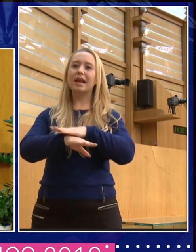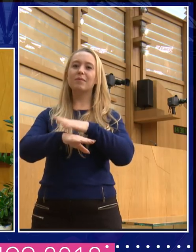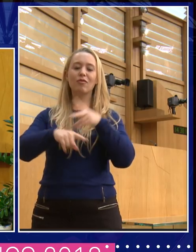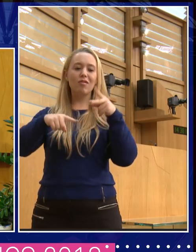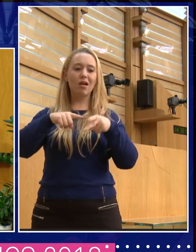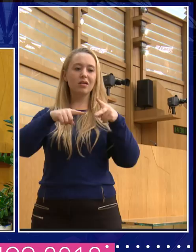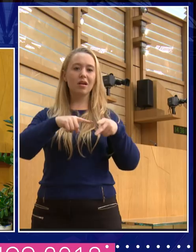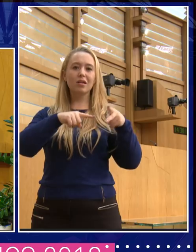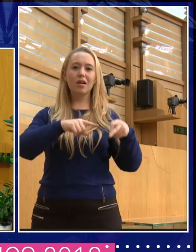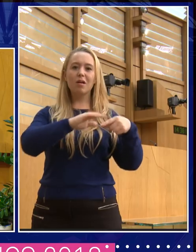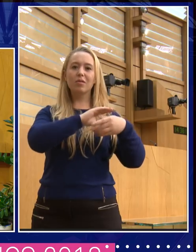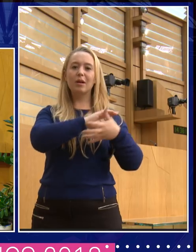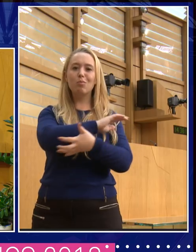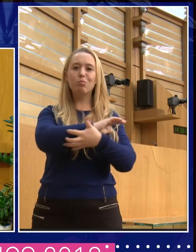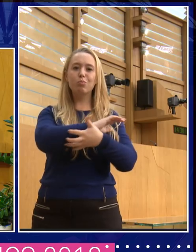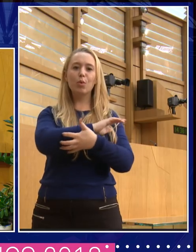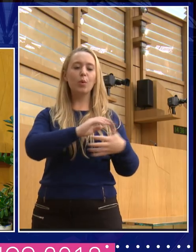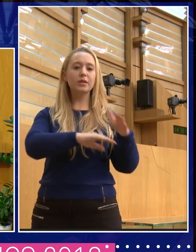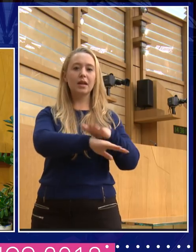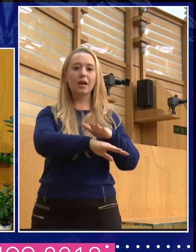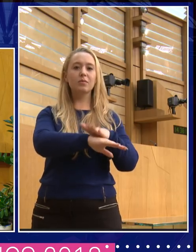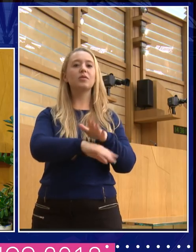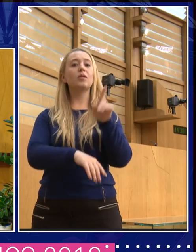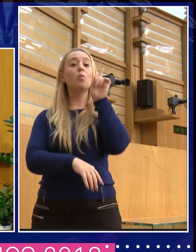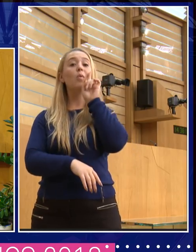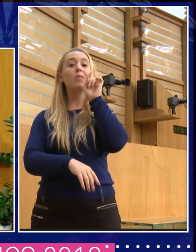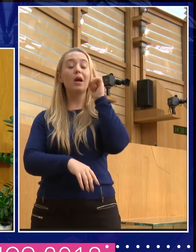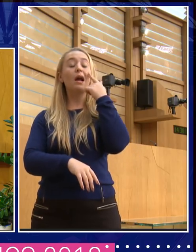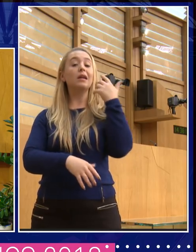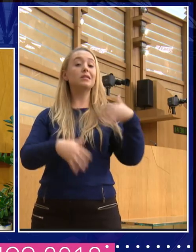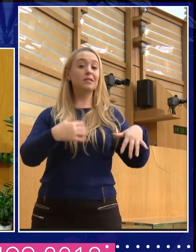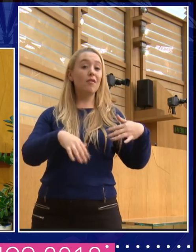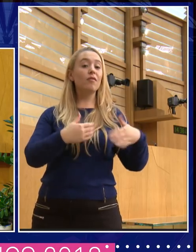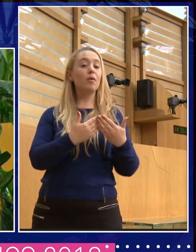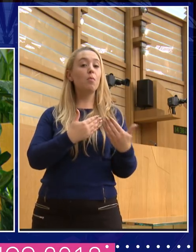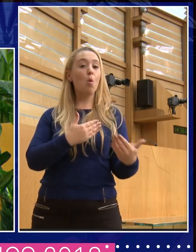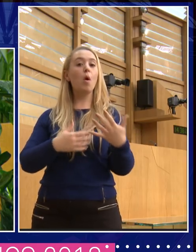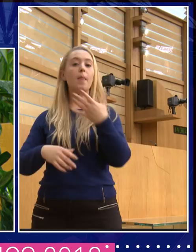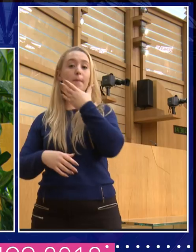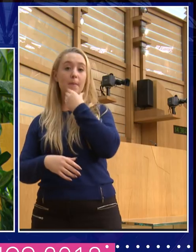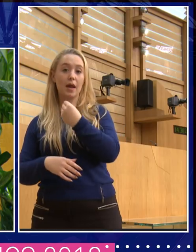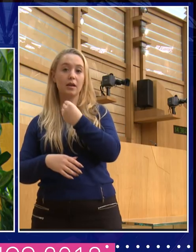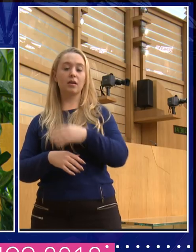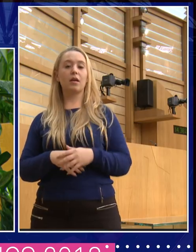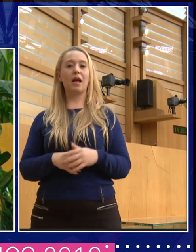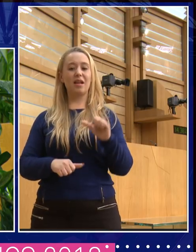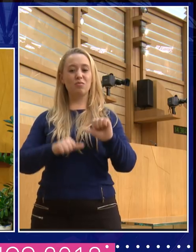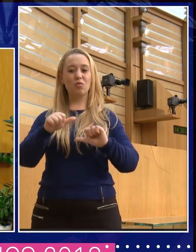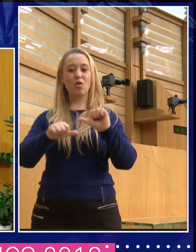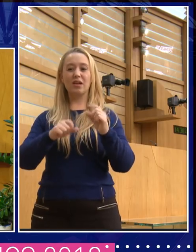fall harder on women than they do on men and that progress is perilous and